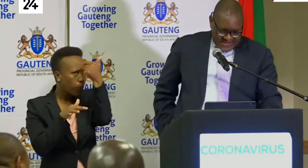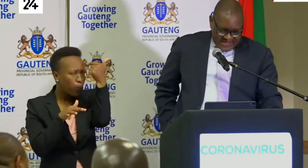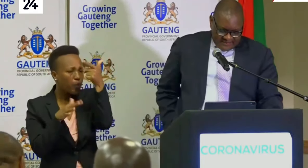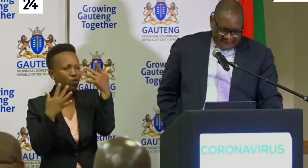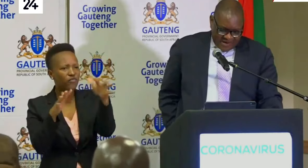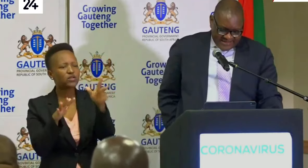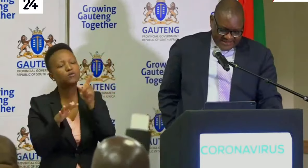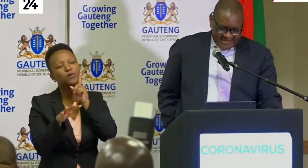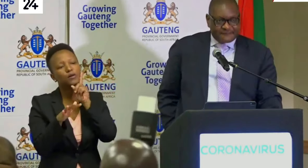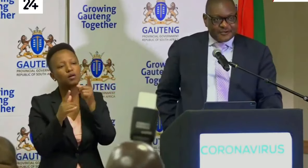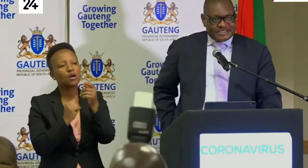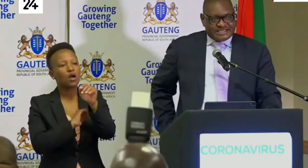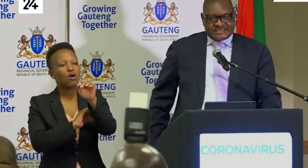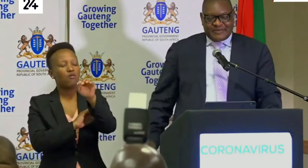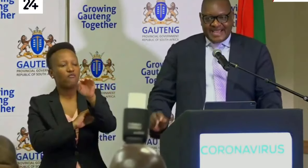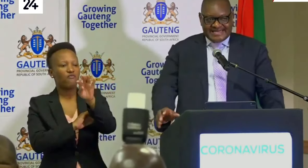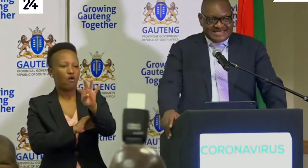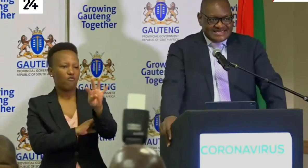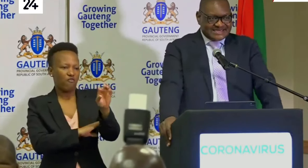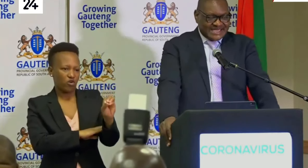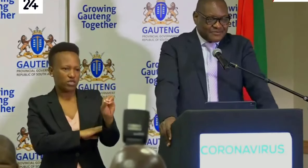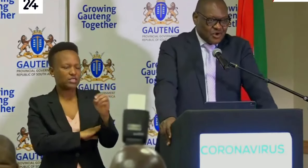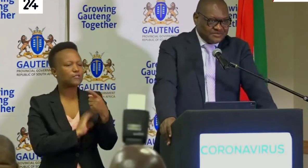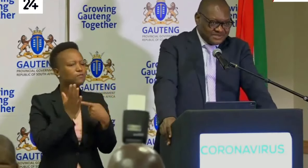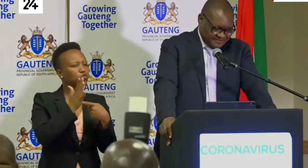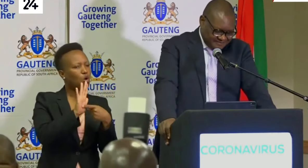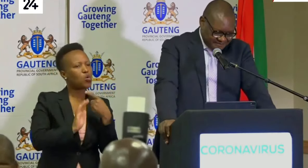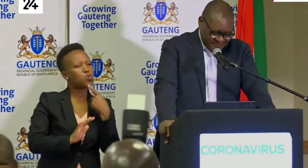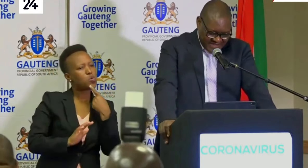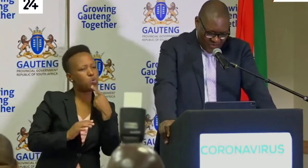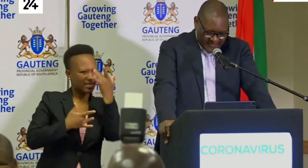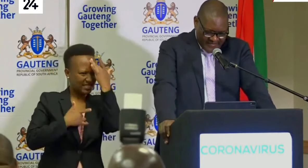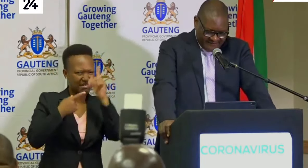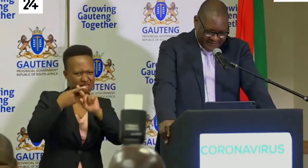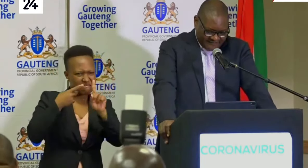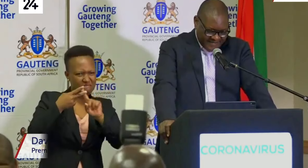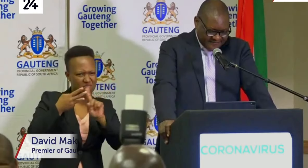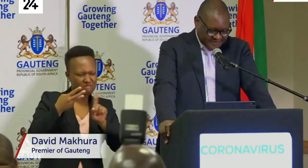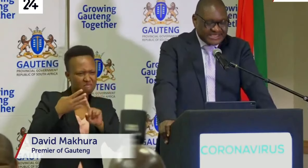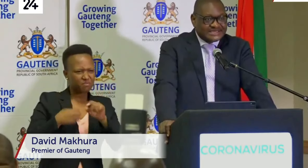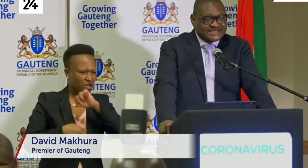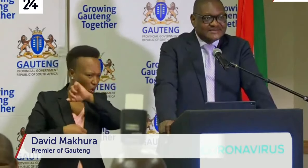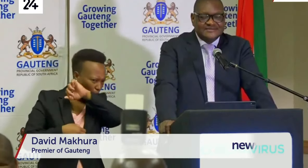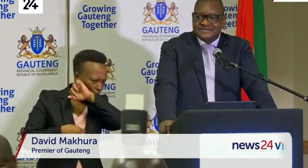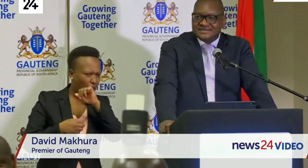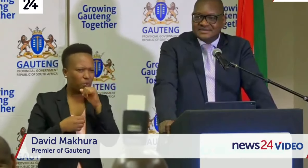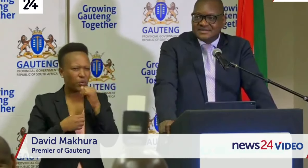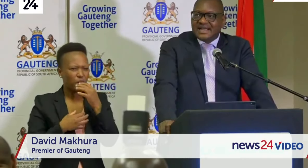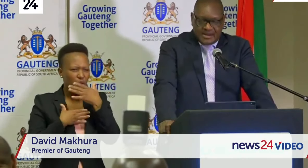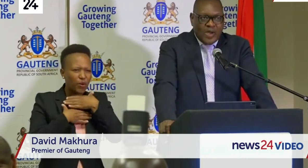440 displayed symptoms and were therefore referred for testing